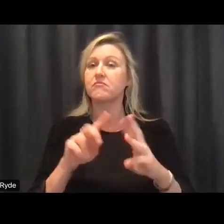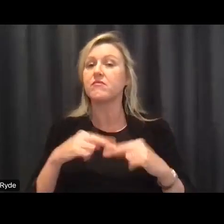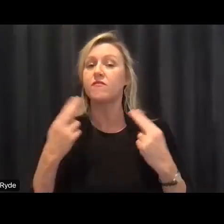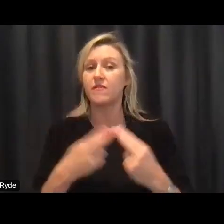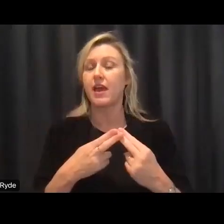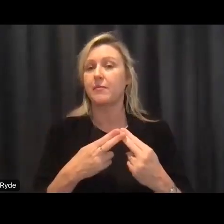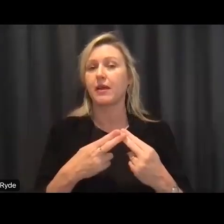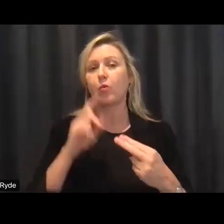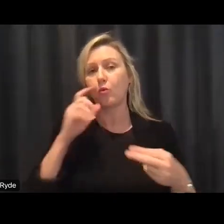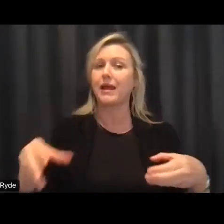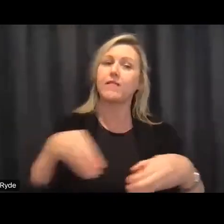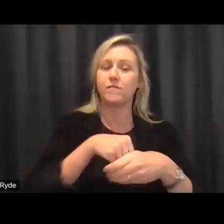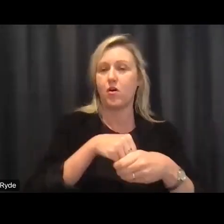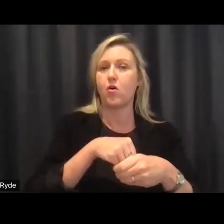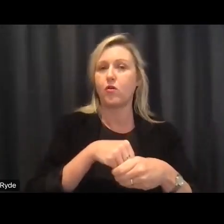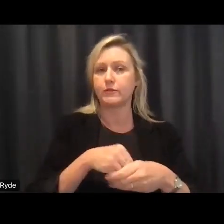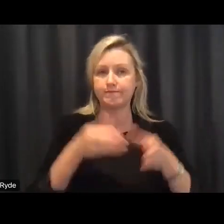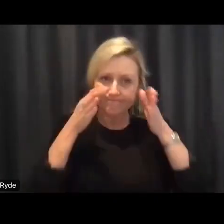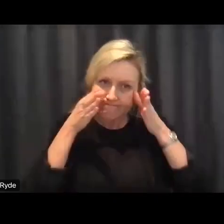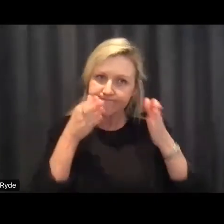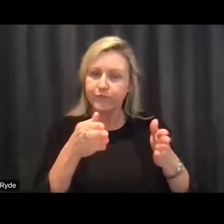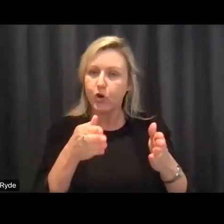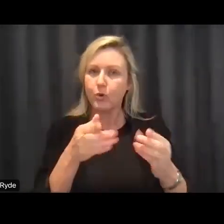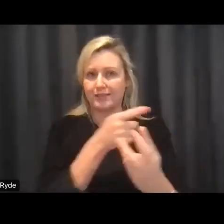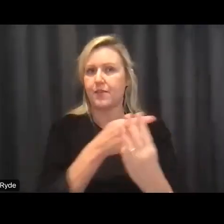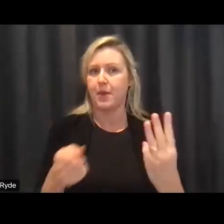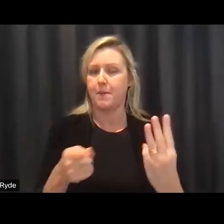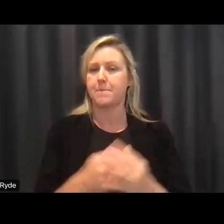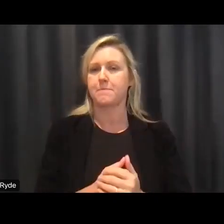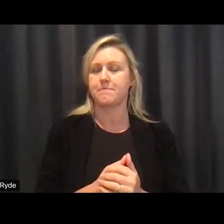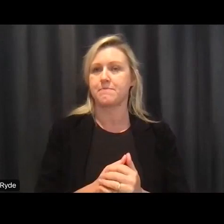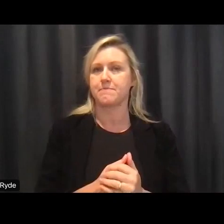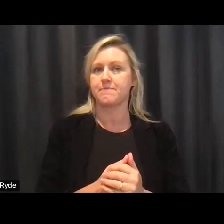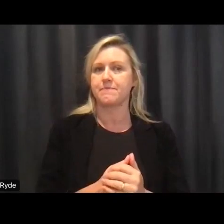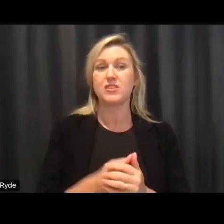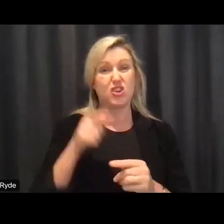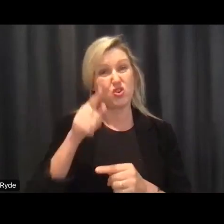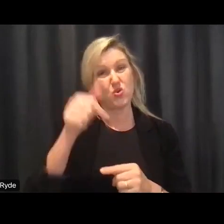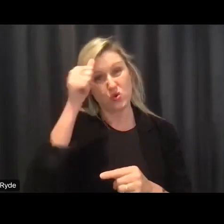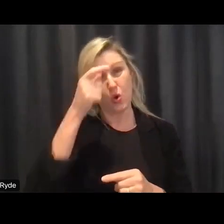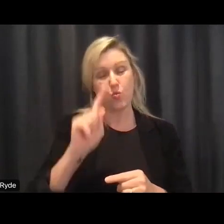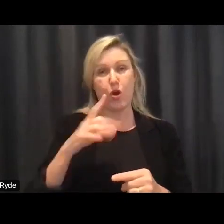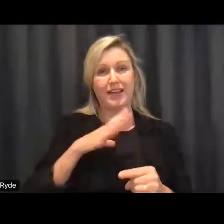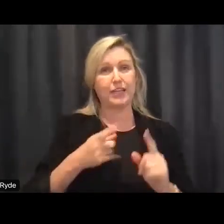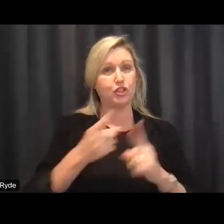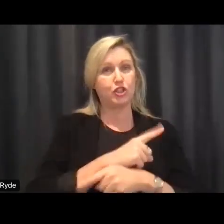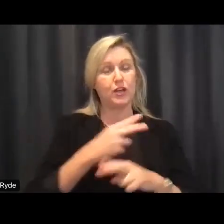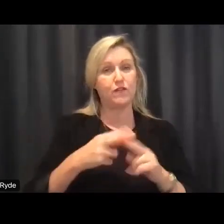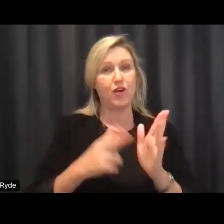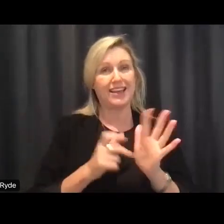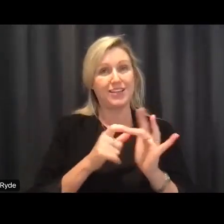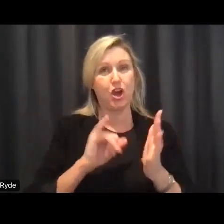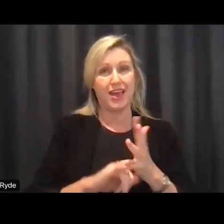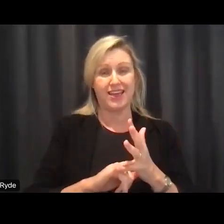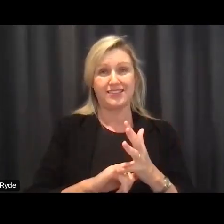and they know like you do what needs to change in the ndis because they've been saying